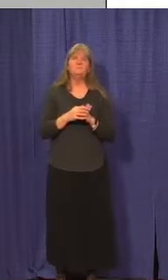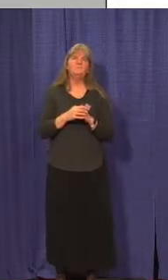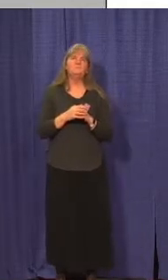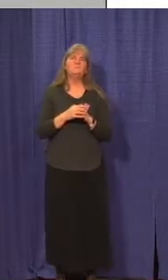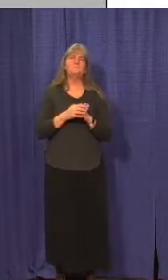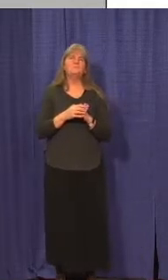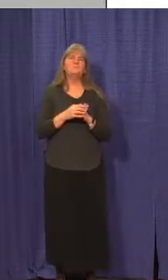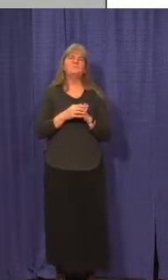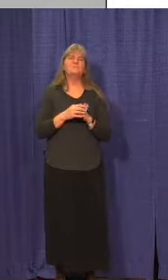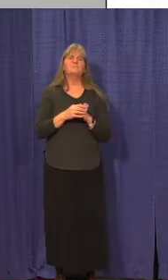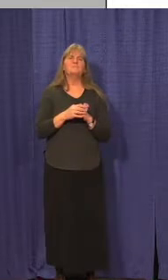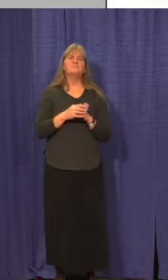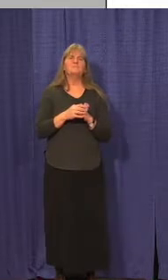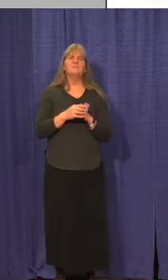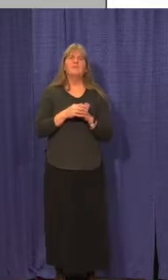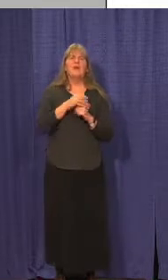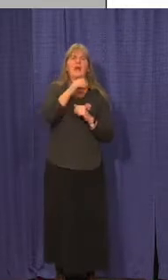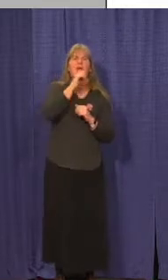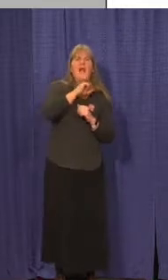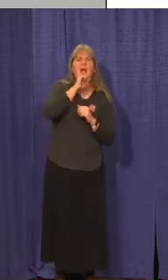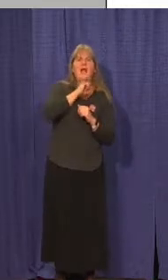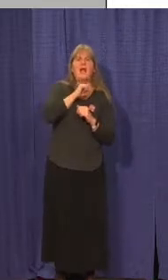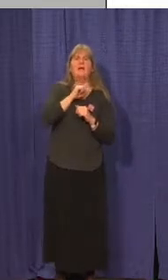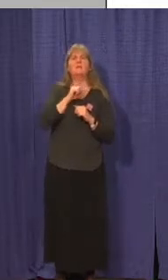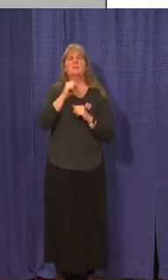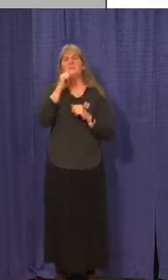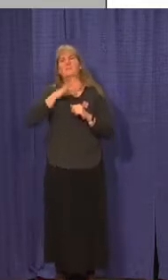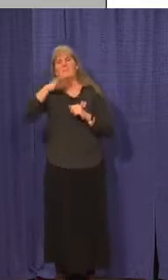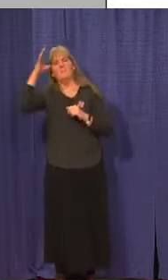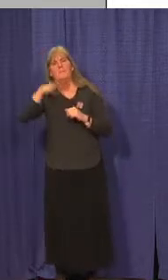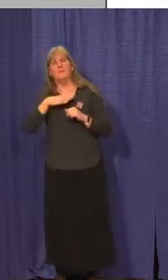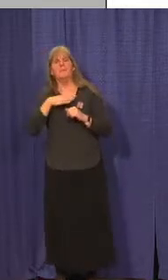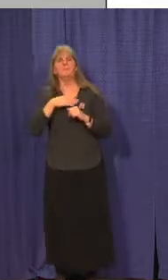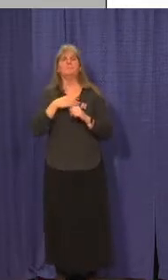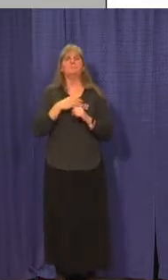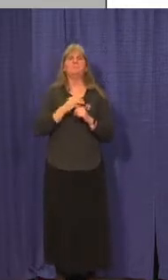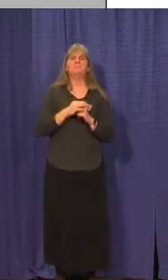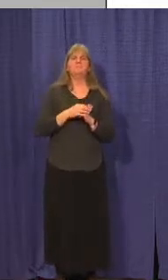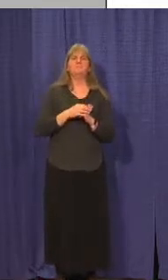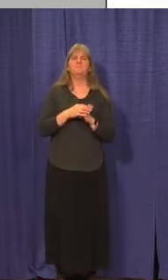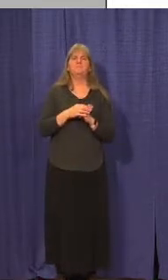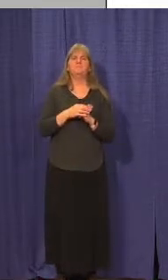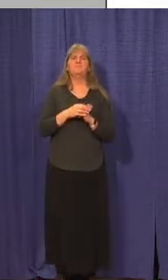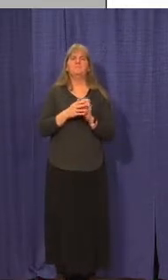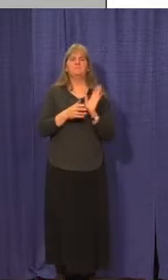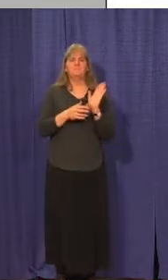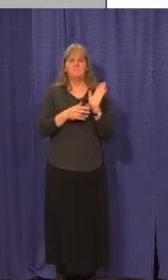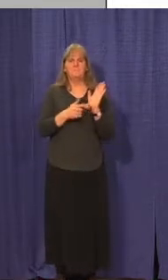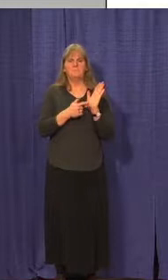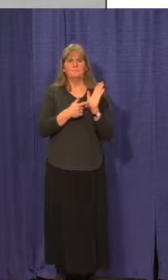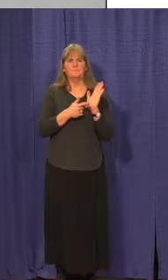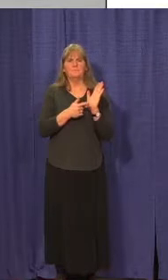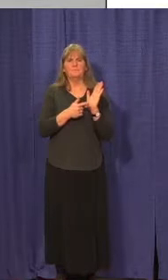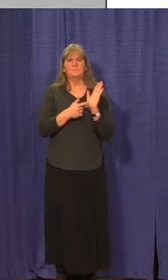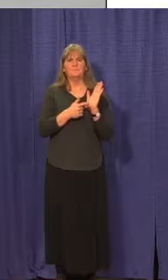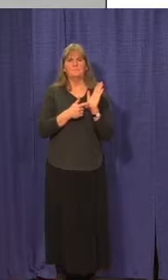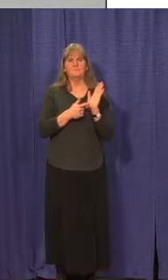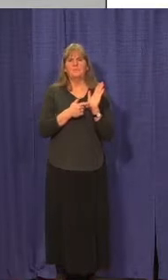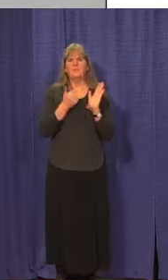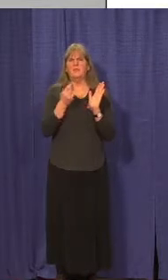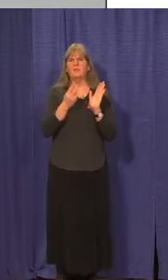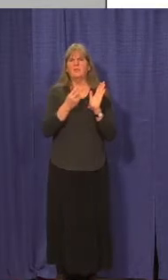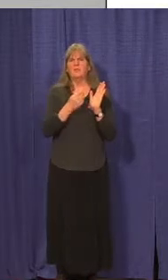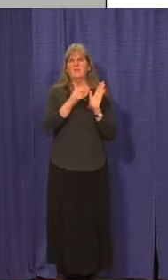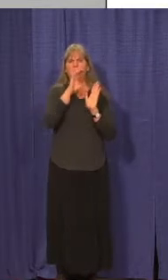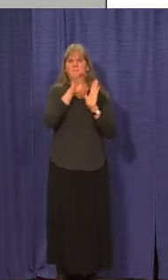We're going to talk about age and sex distribution of confirmed cases. And next we'll go to a couple of